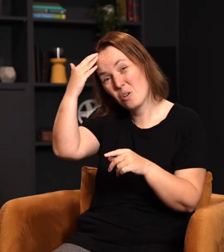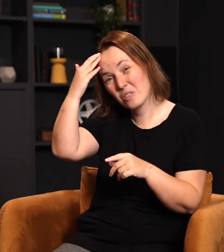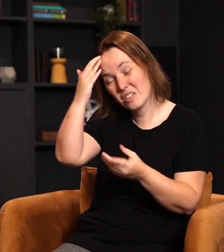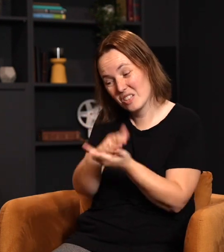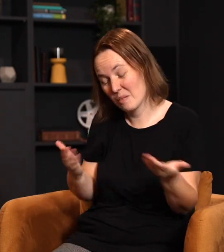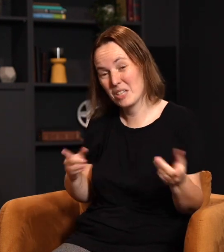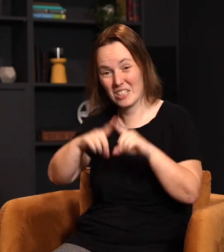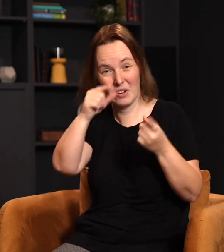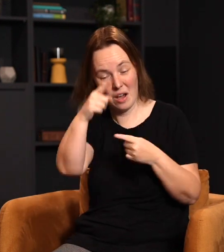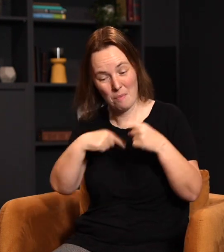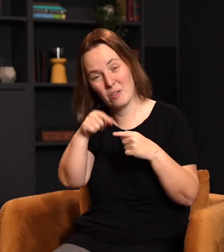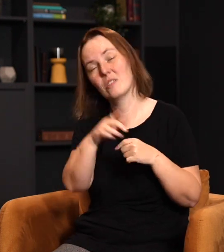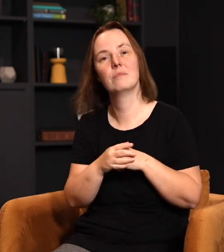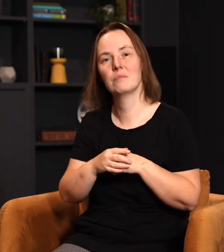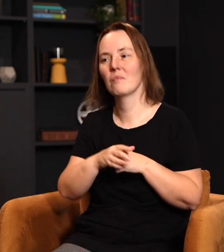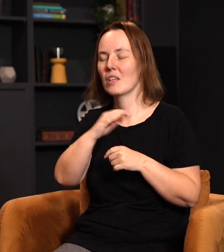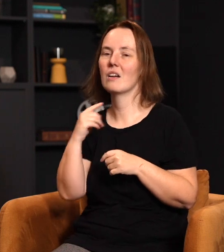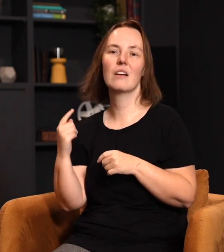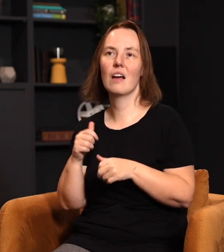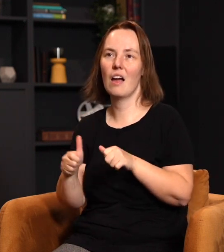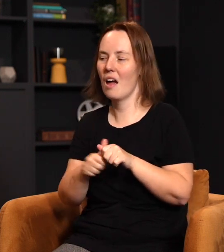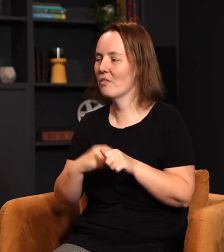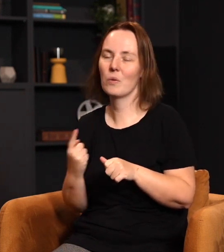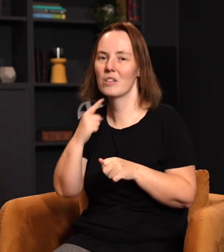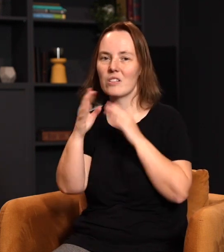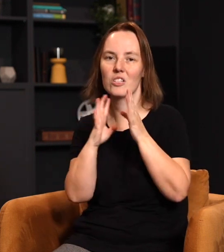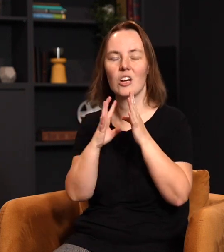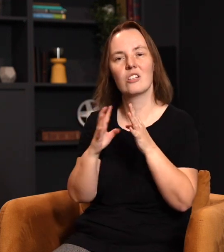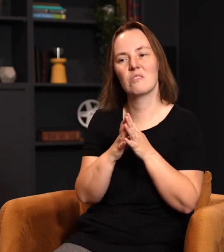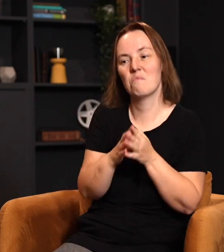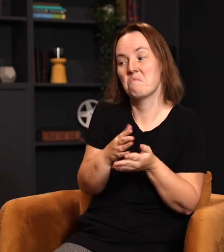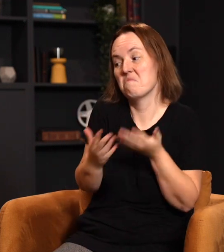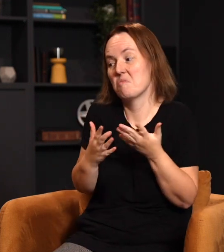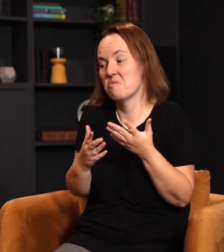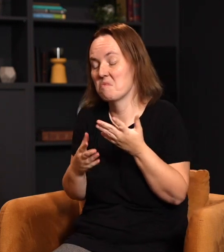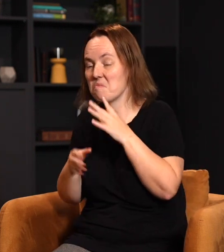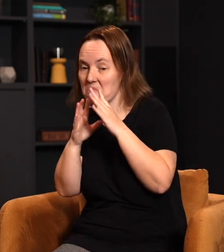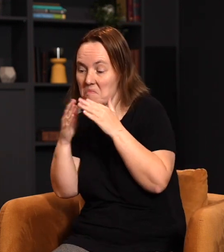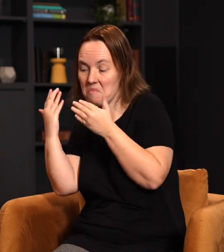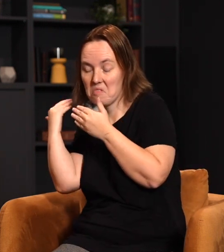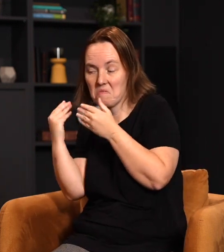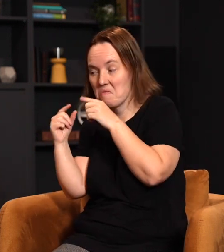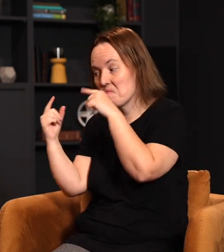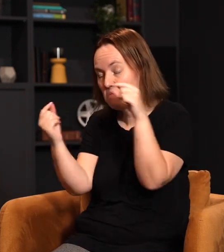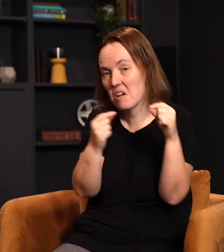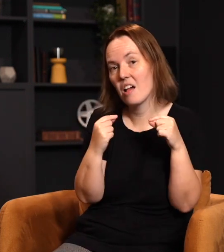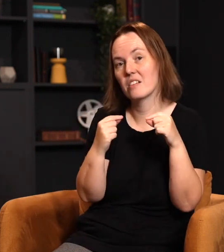know there's something different about you. Now, not everybody may talk to you. There may be even some talk behind your back. I don't know, but I guarantee you when